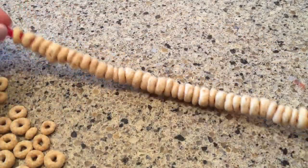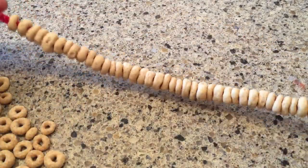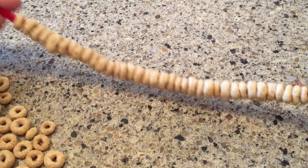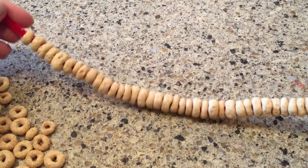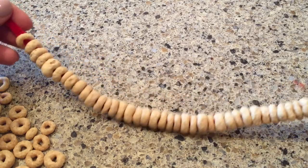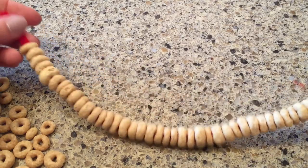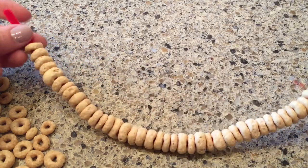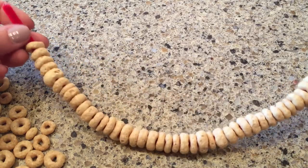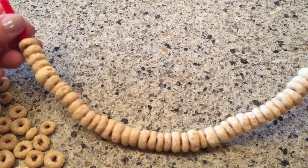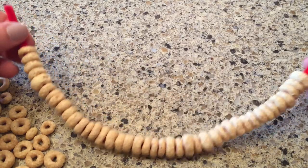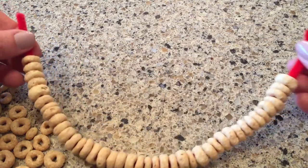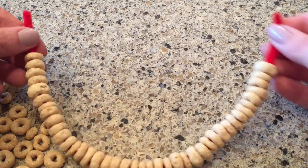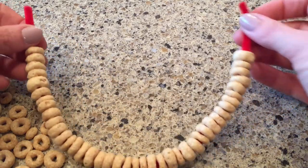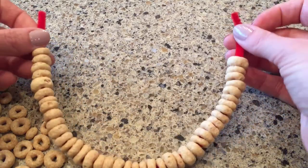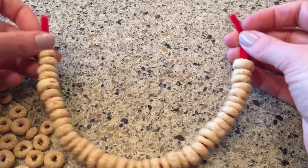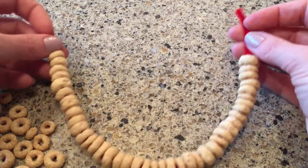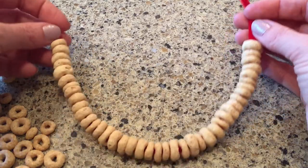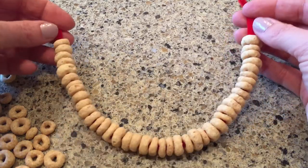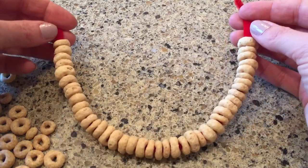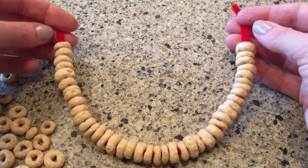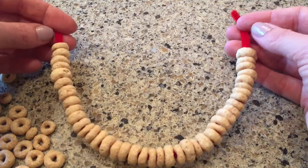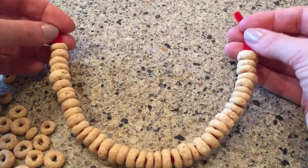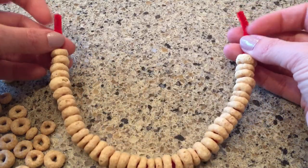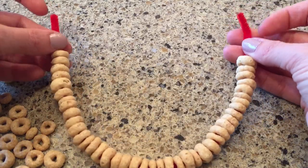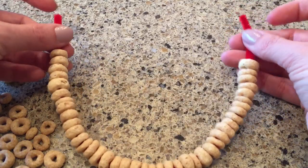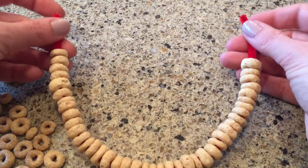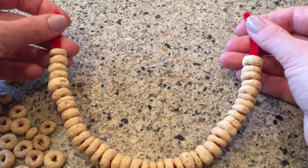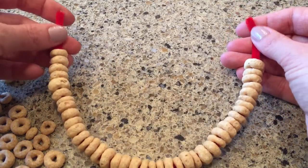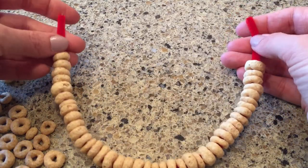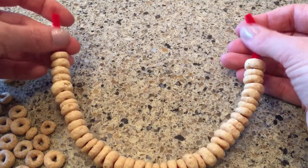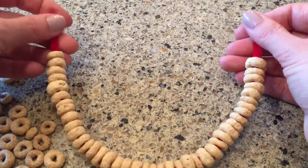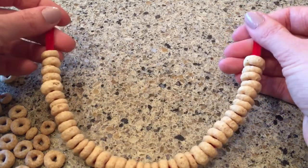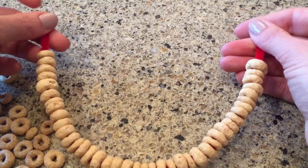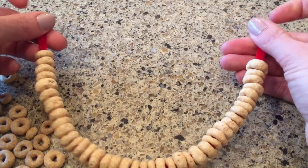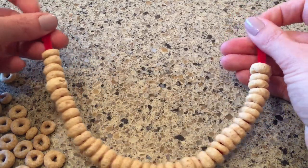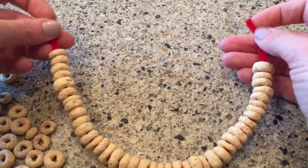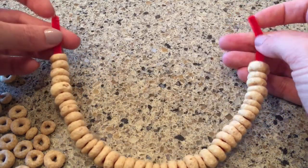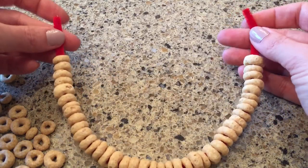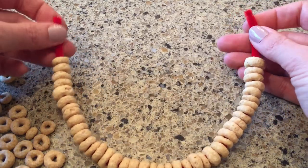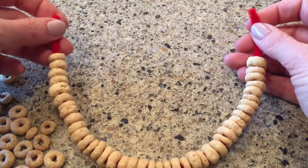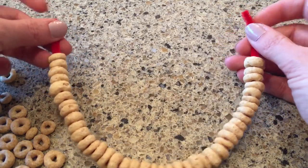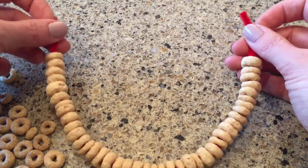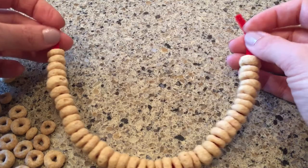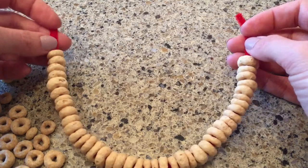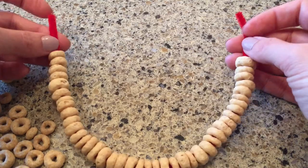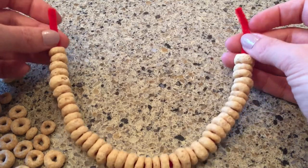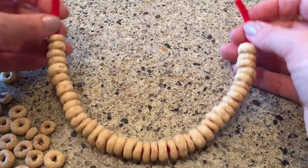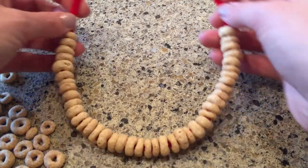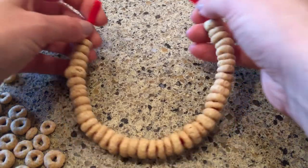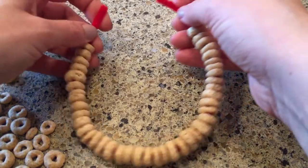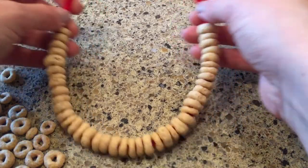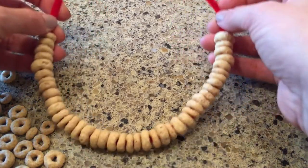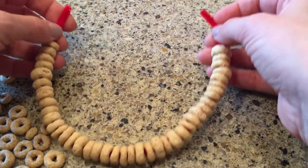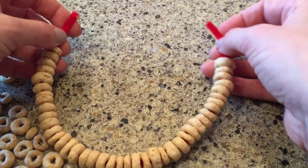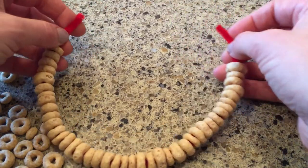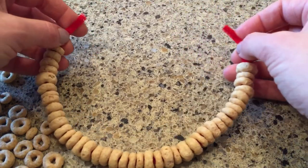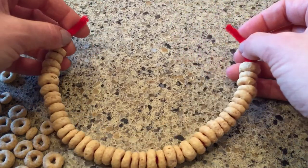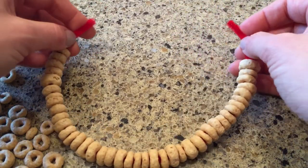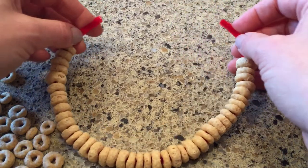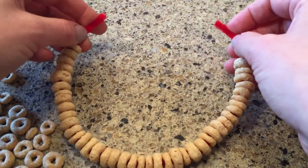so when you have it all threaded on there it'll look like this and i leave a little bit of space at either end and then you can make it whatever shape you want